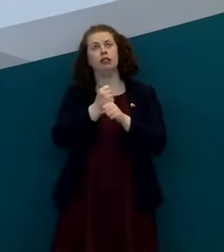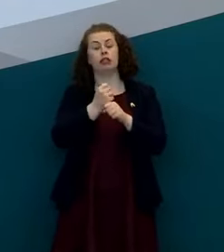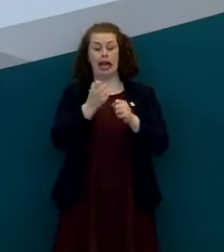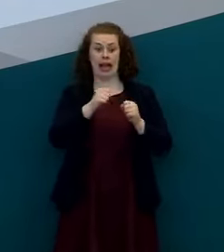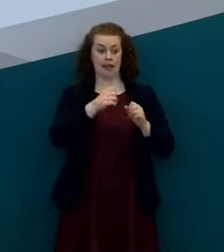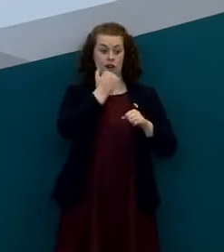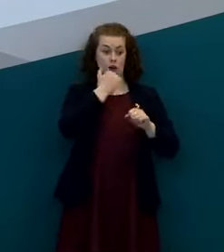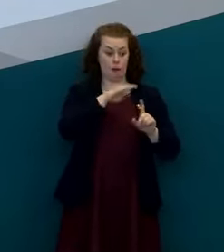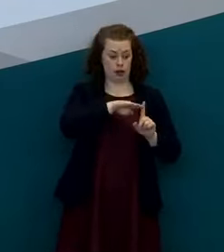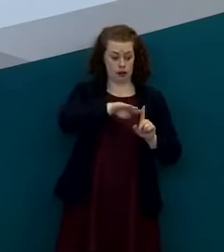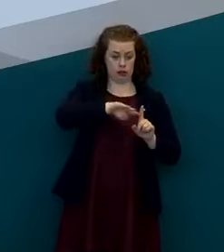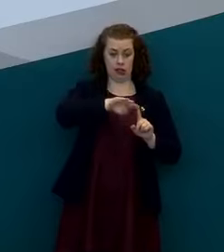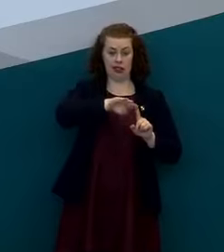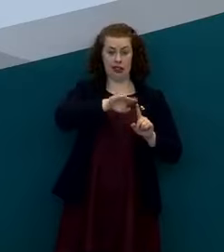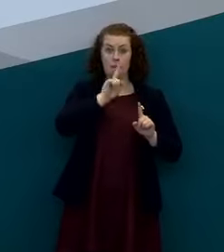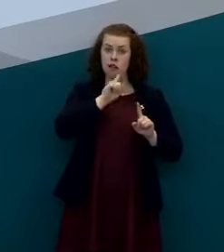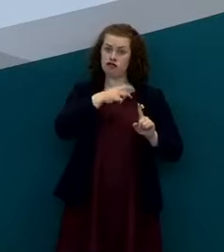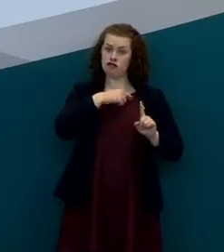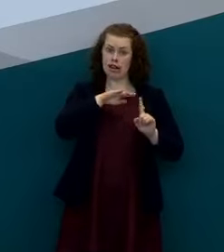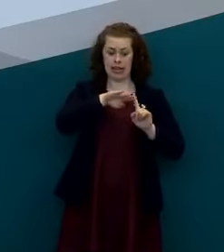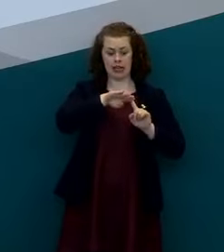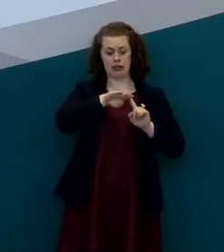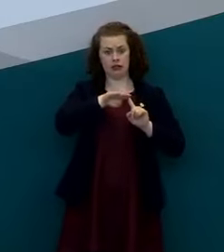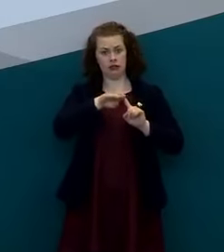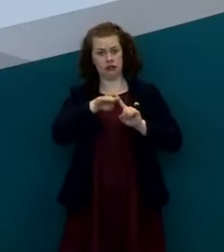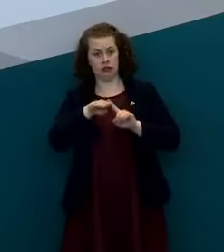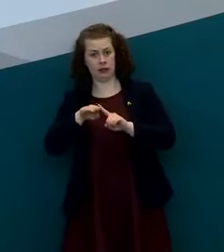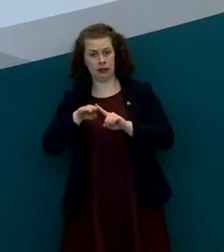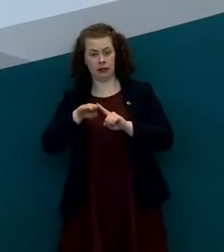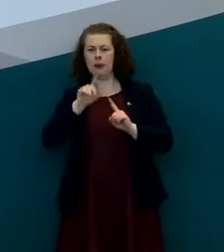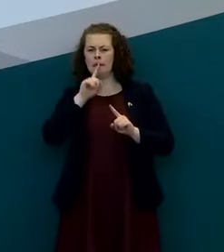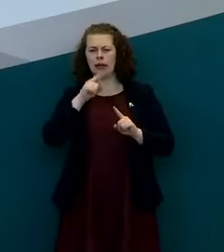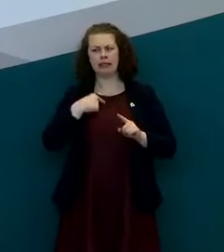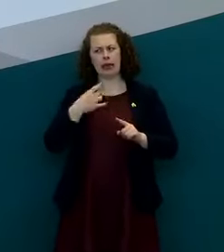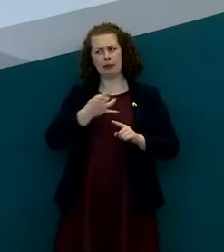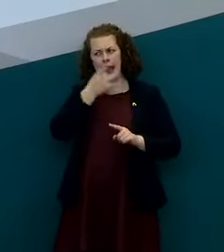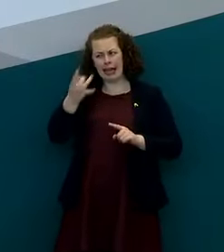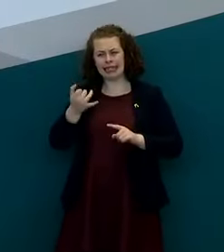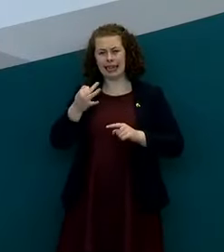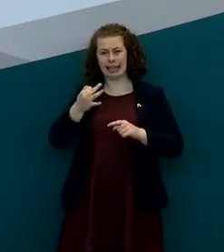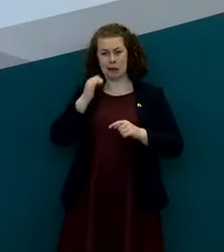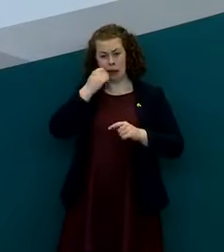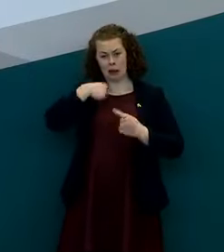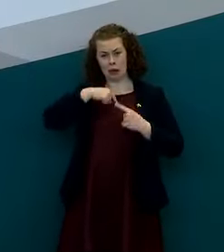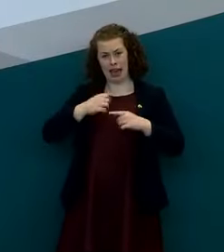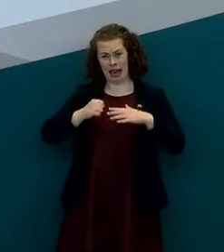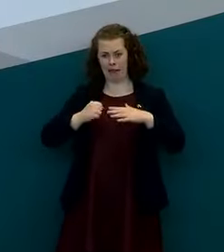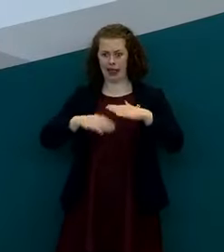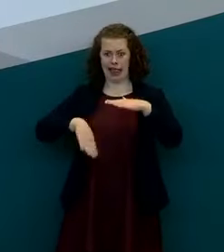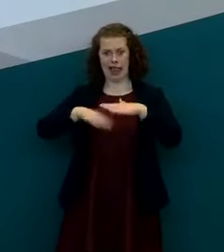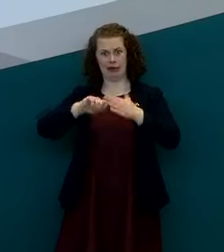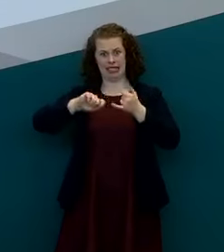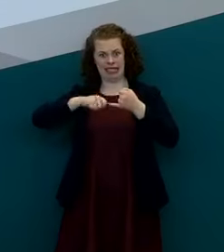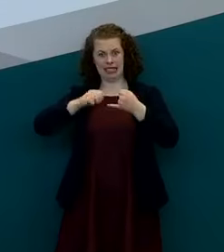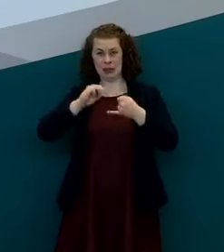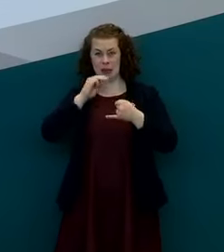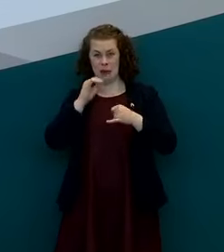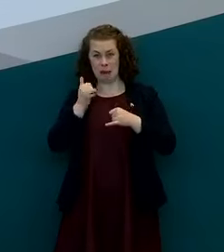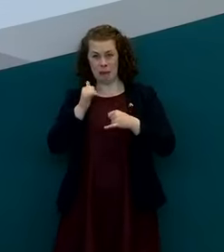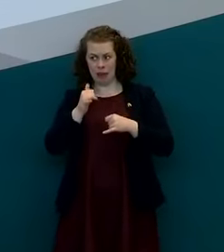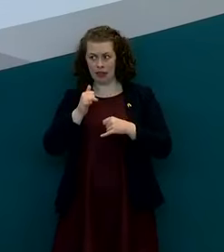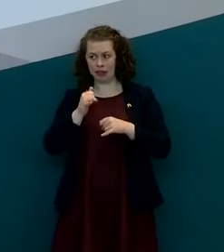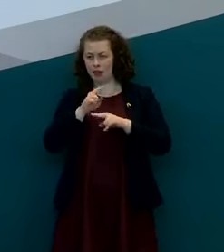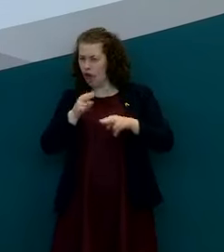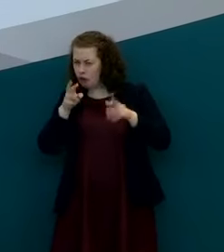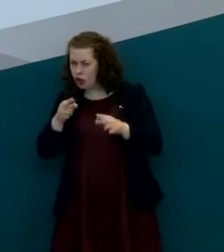confirmed cases have declined a lot but because we're still only doing limited testing is that not kind of a bit of a false think so maybe those